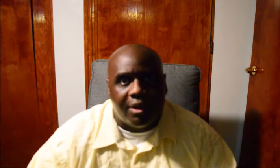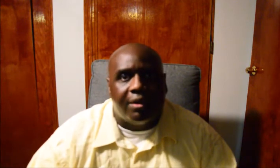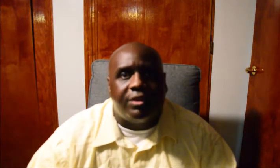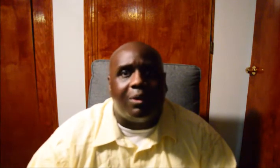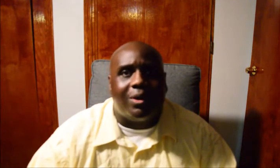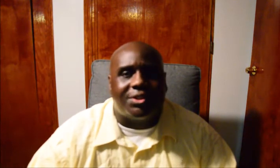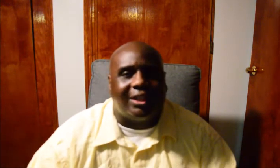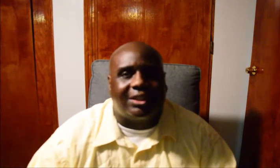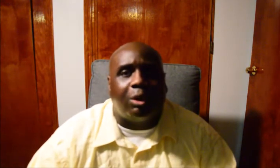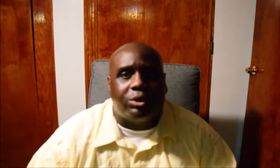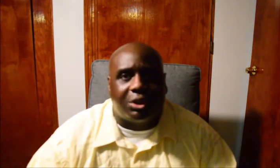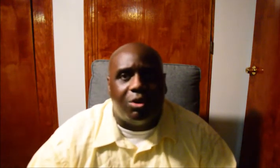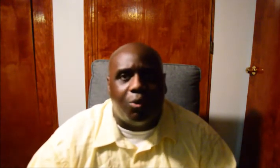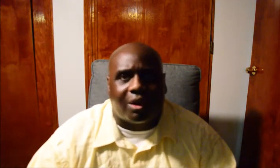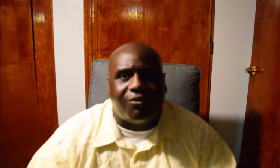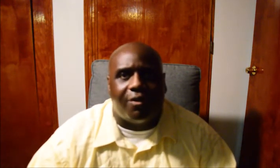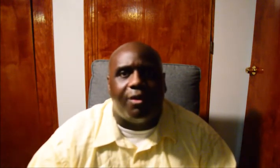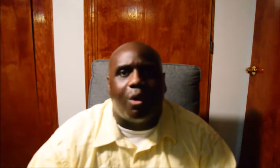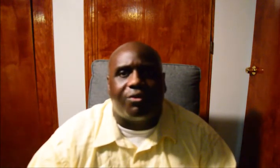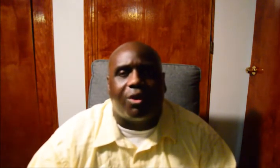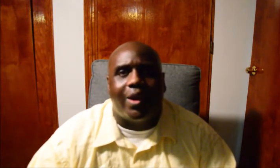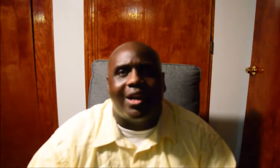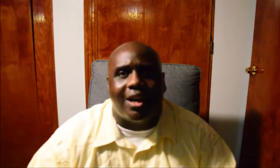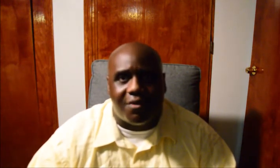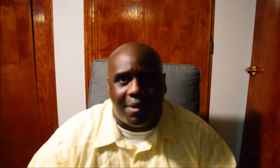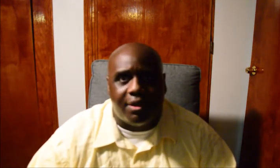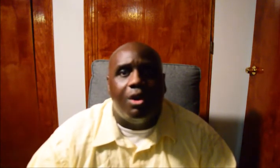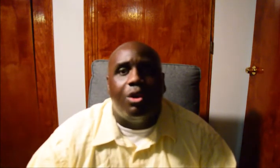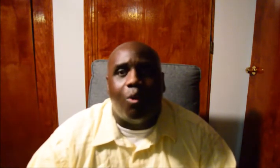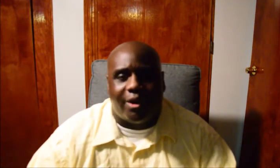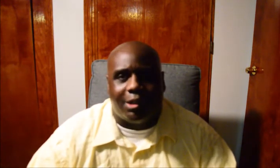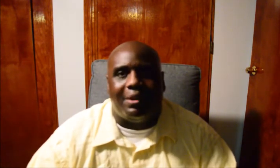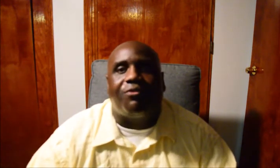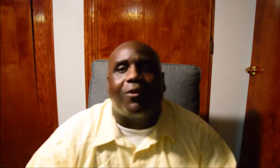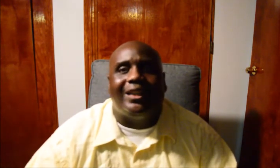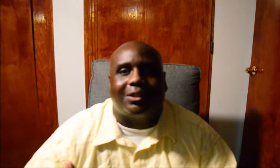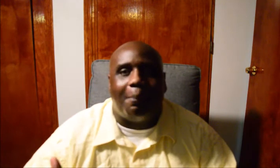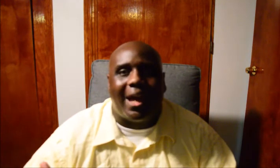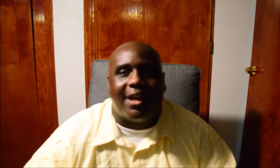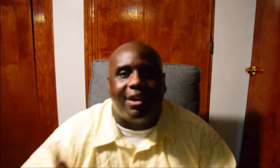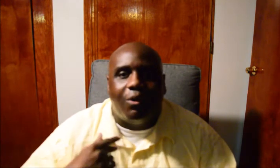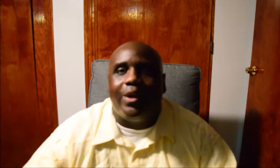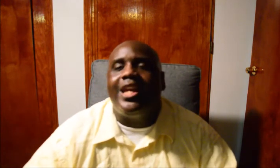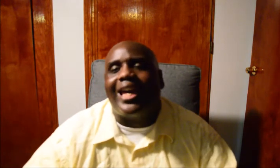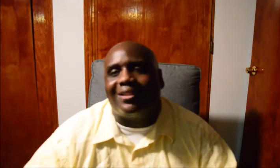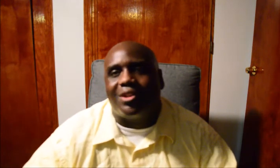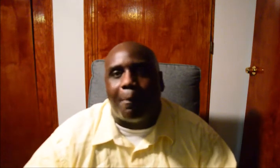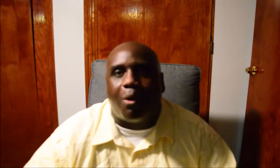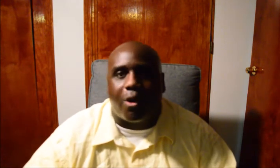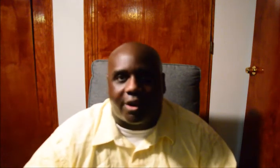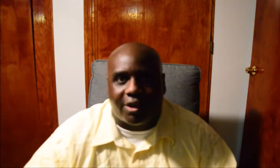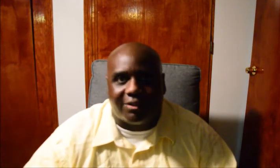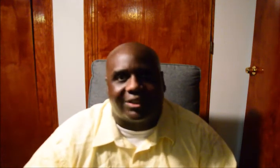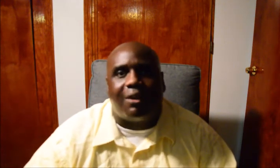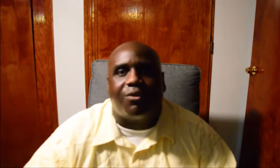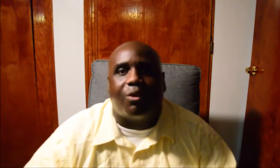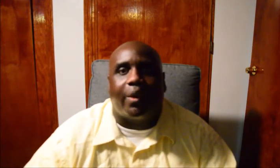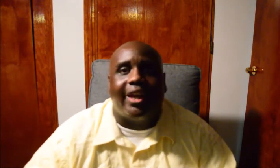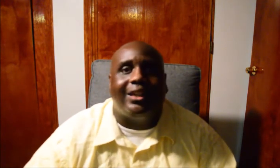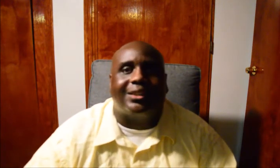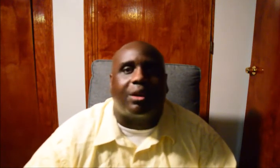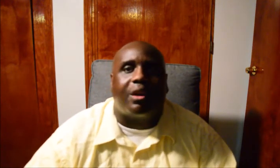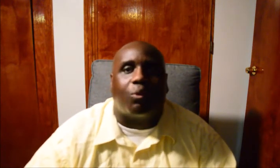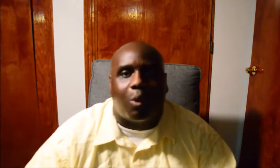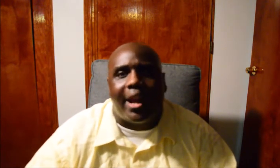there was a soldier who worked for the North Korean government who wanted to be free so bad. When he got to the border of South